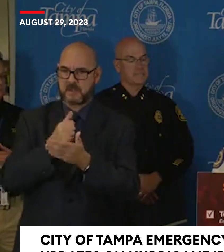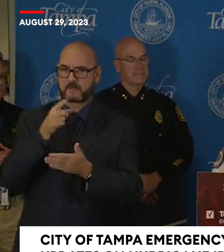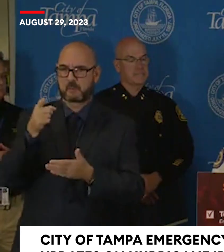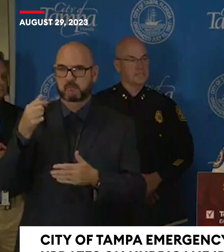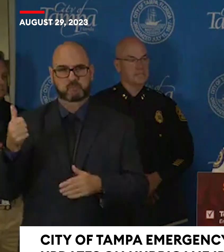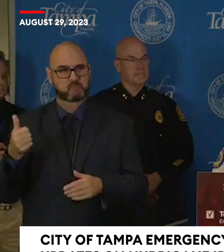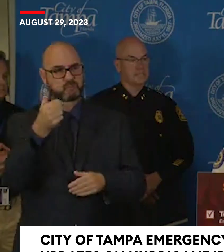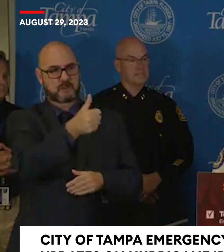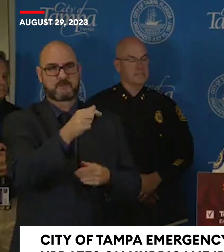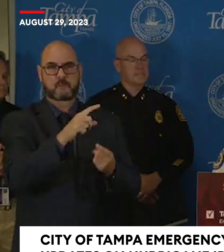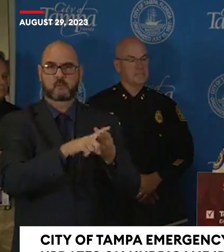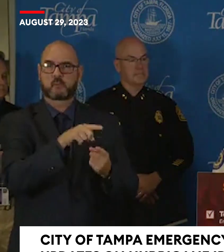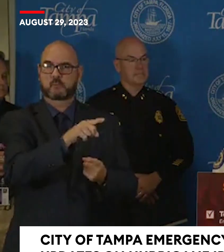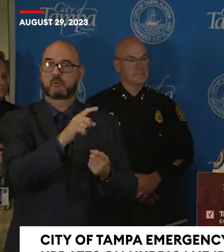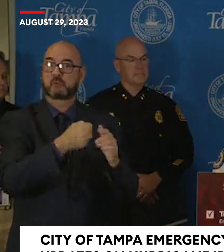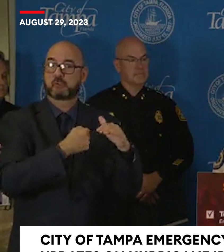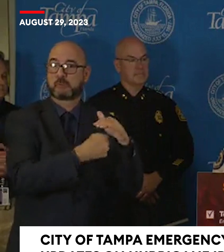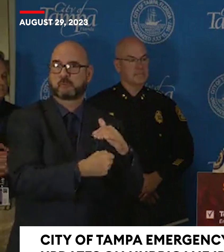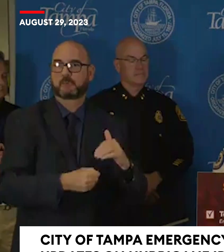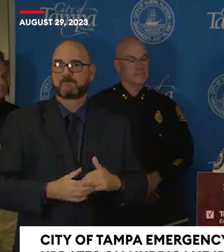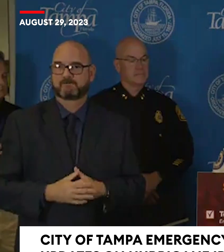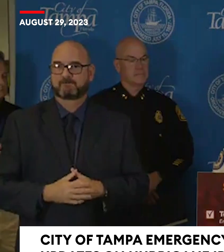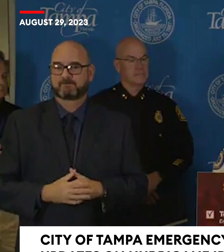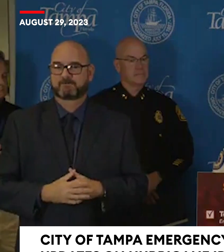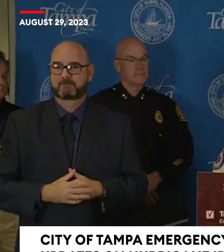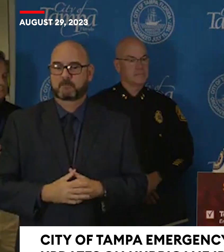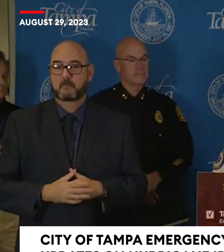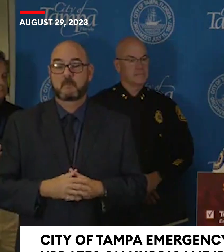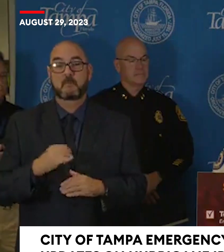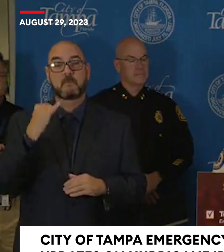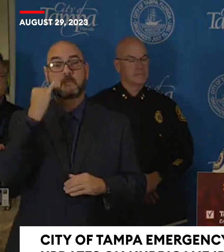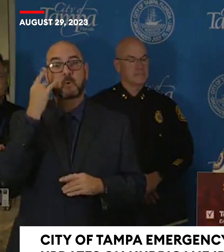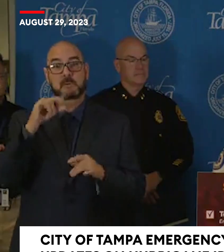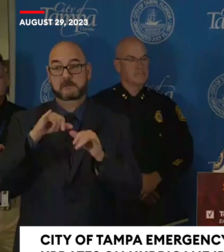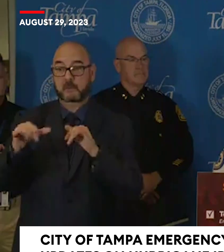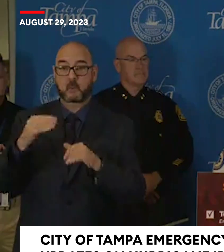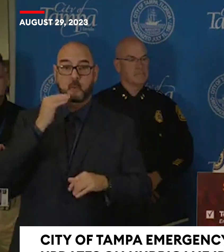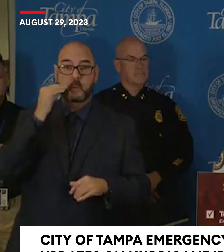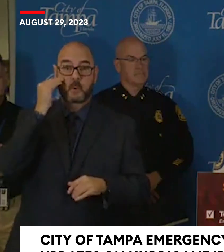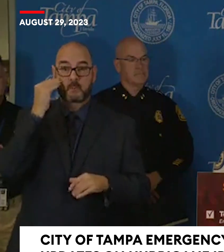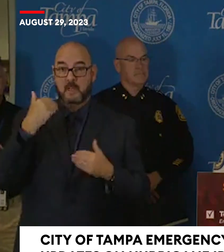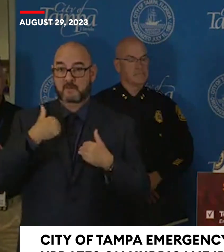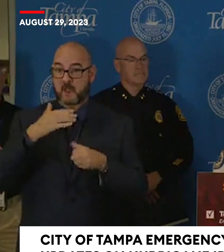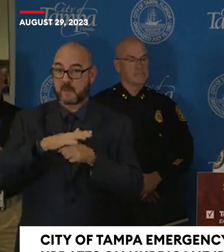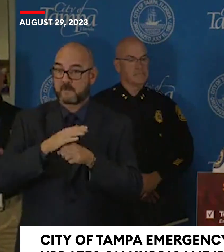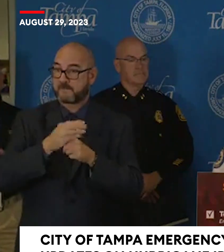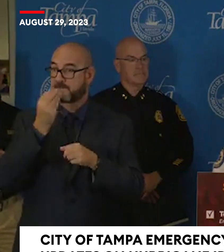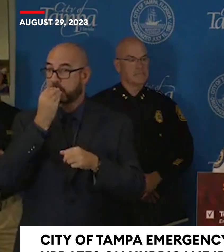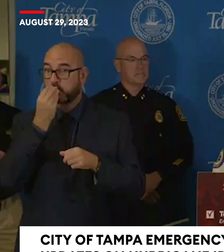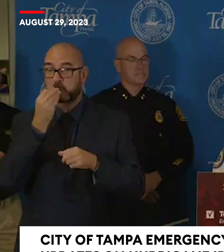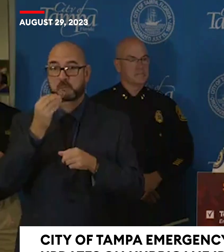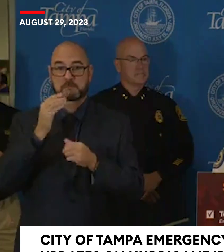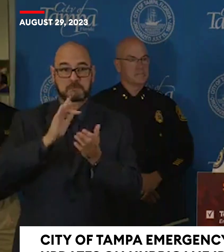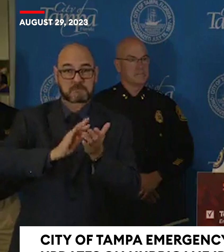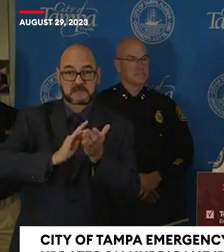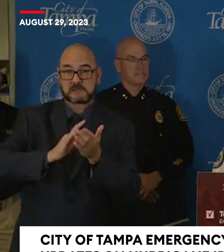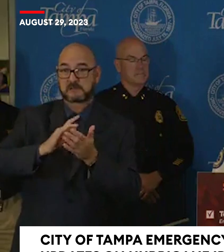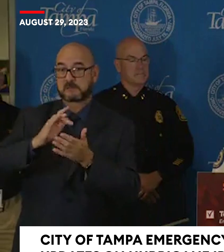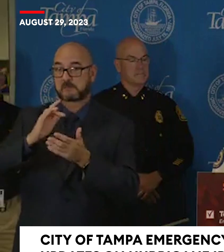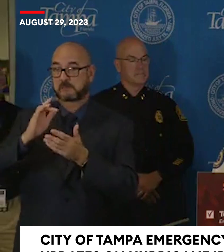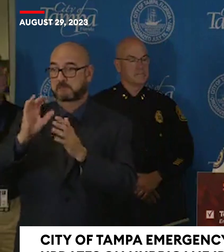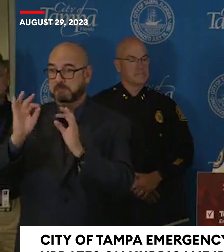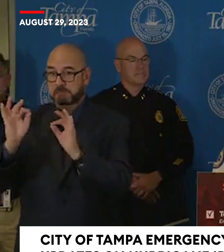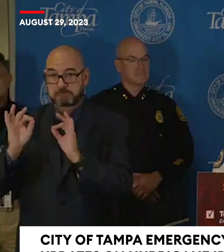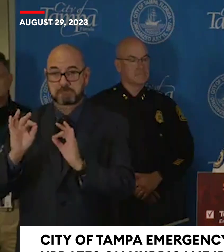home, be sure to charge your electronics, have enough food and water and medication for the next 72 hours. Don't forget your